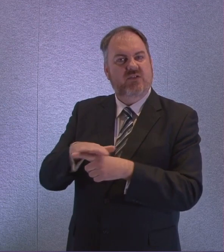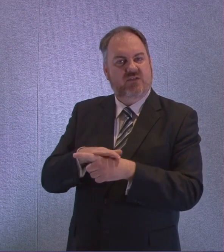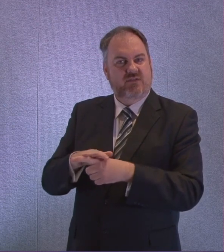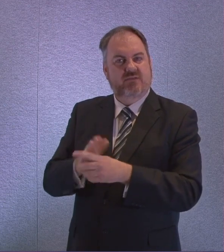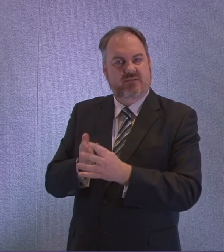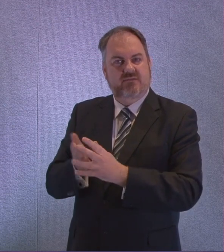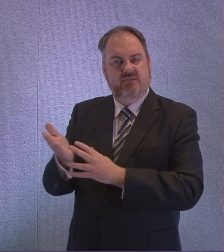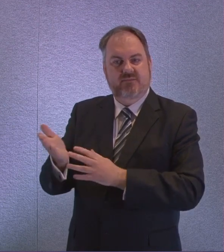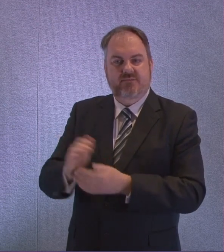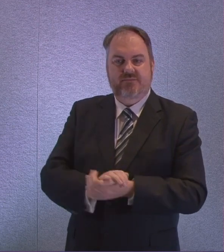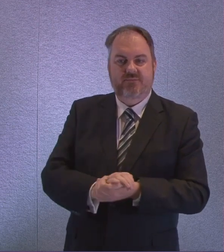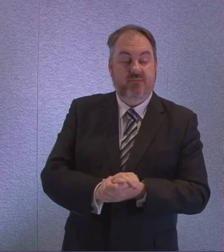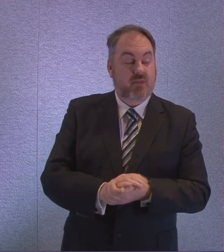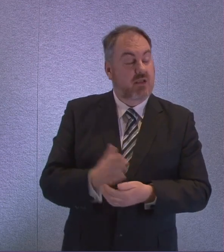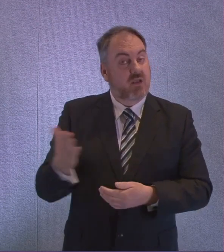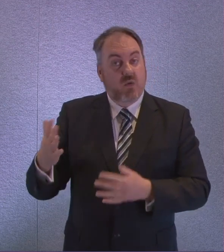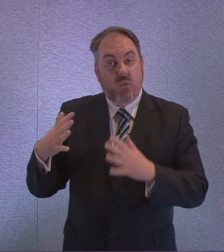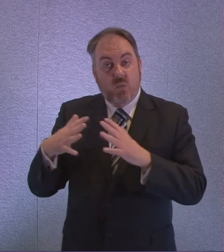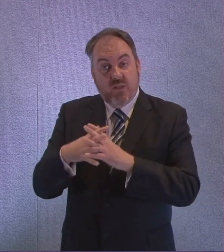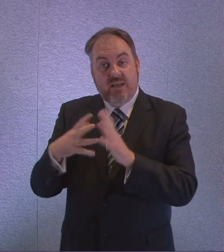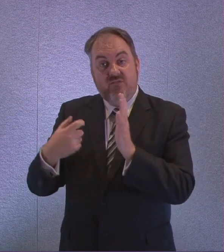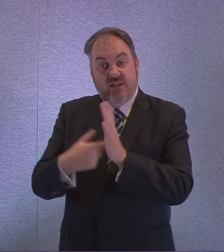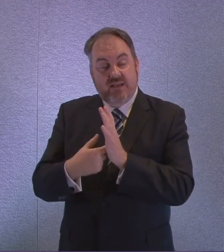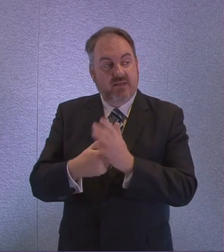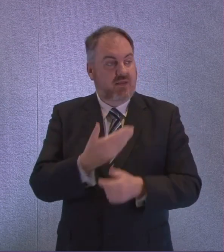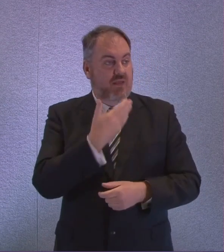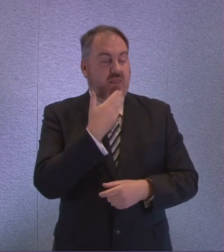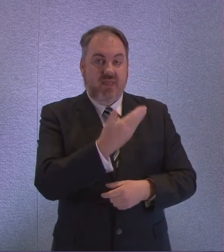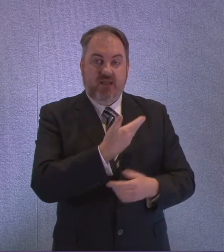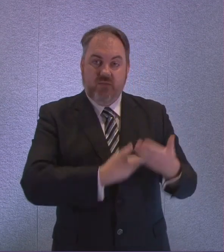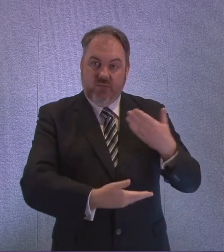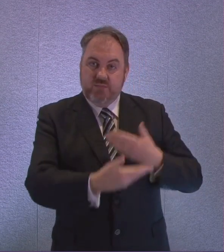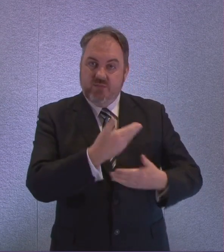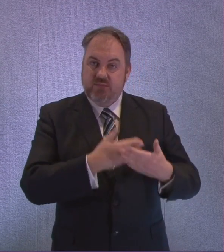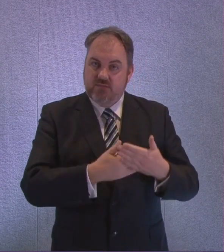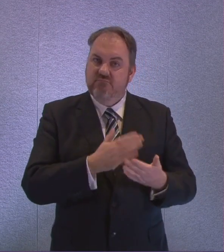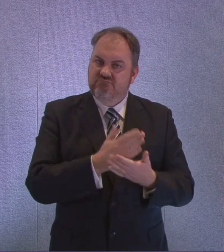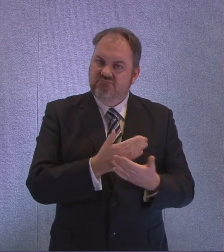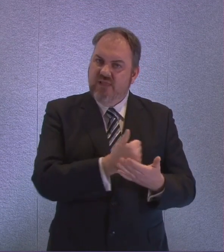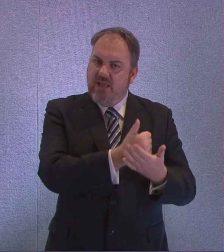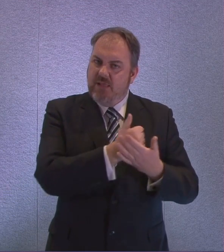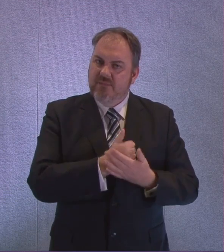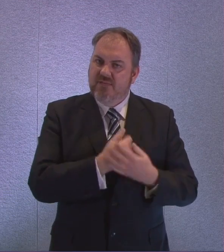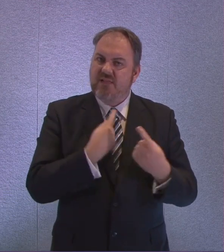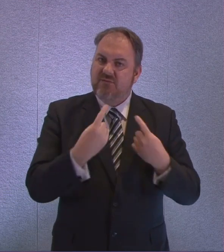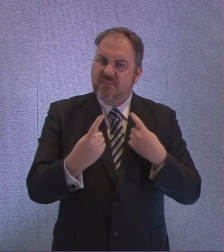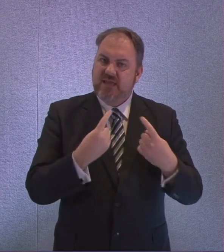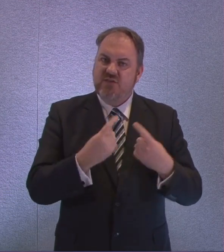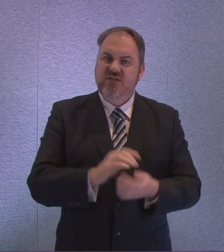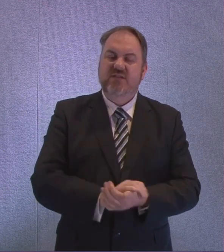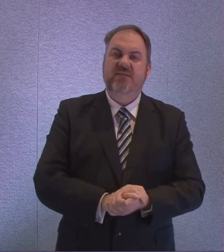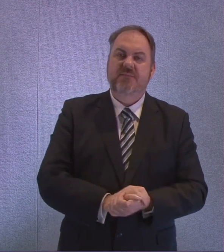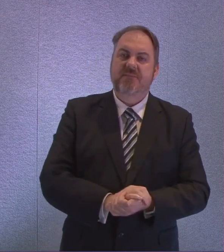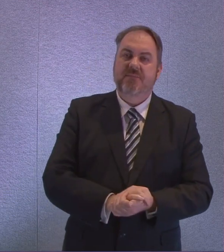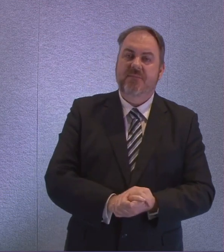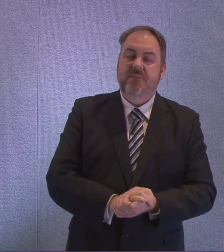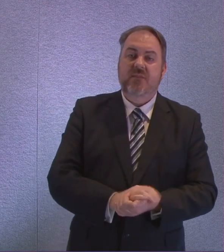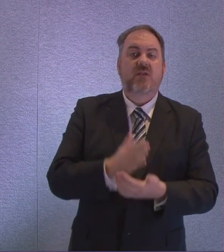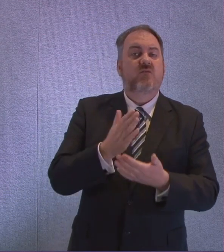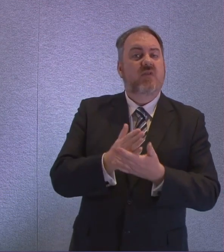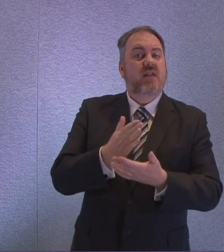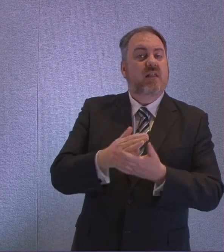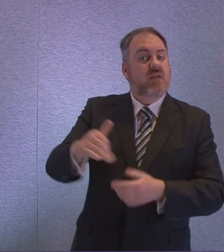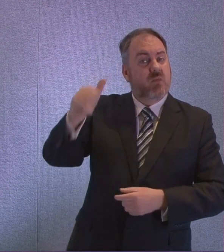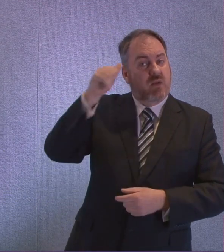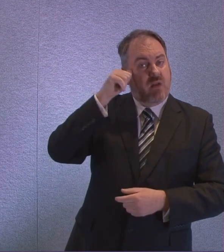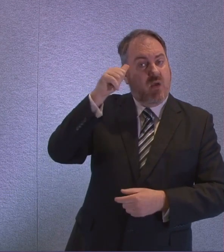Willie Reddy thank you first minister that's very helpful and clear answers there are knock-on effects